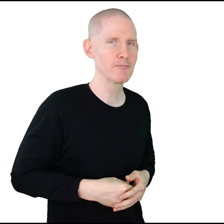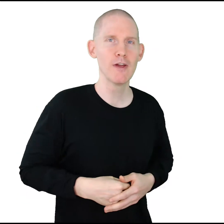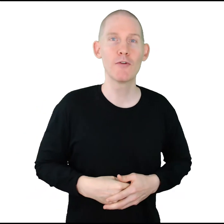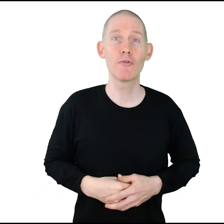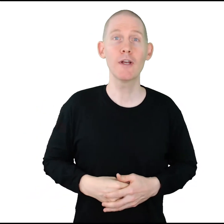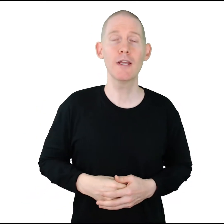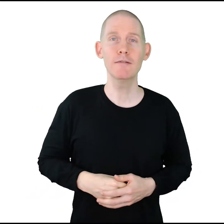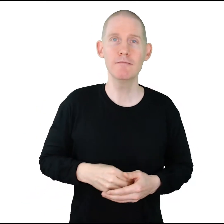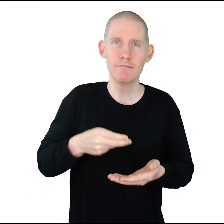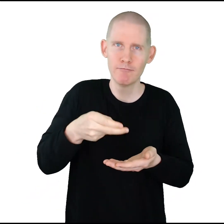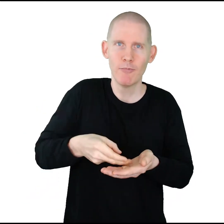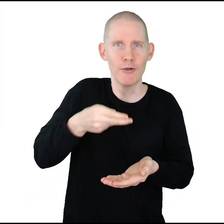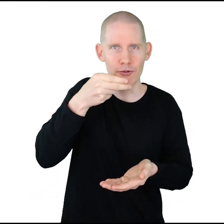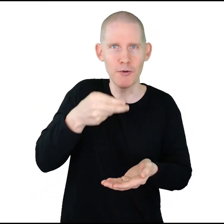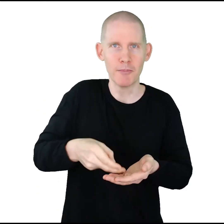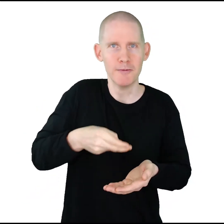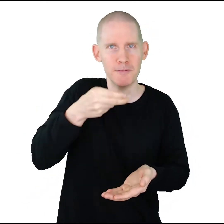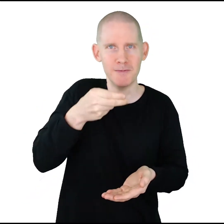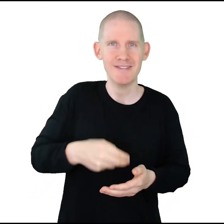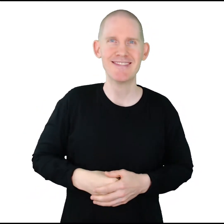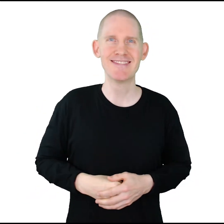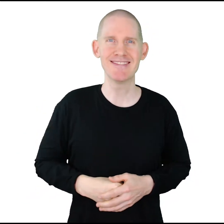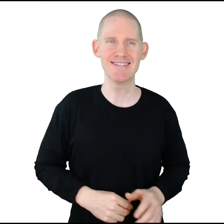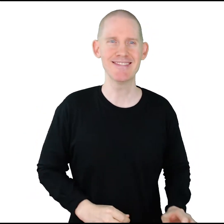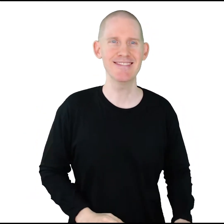Run again. Soup. Mm-hmm.